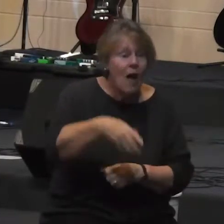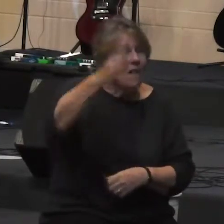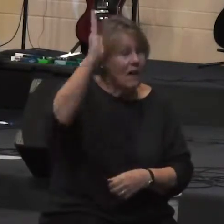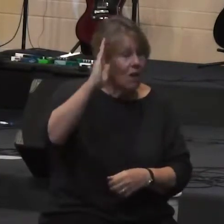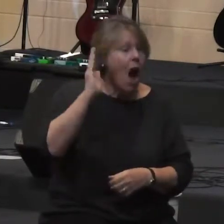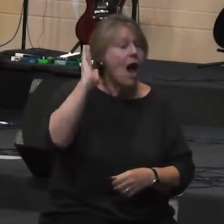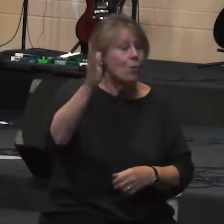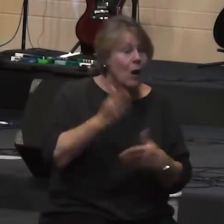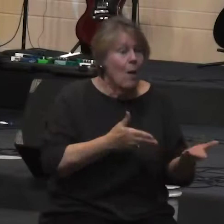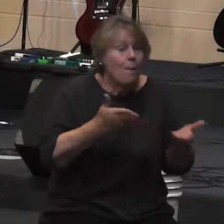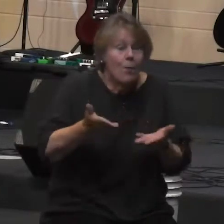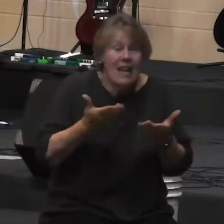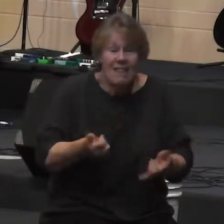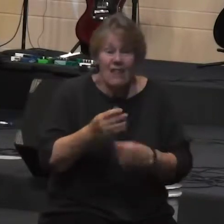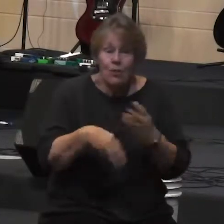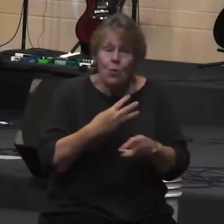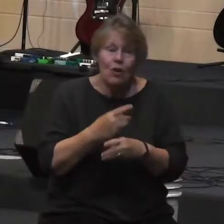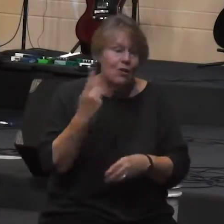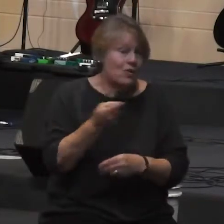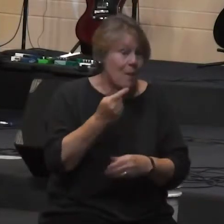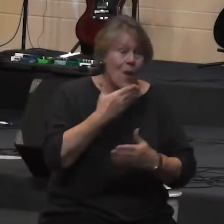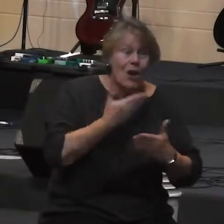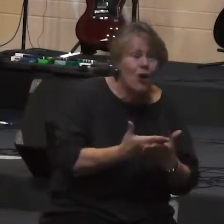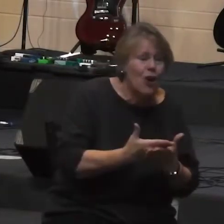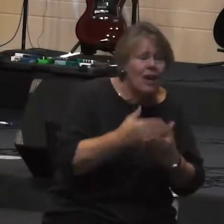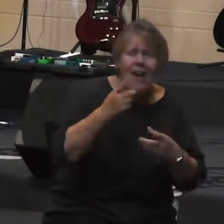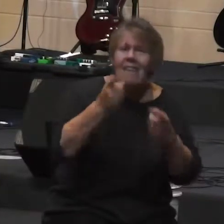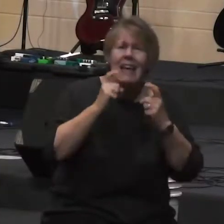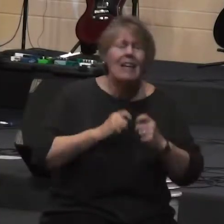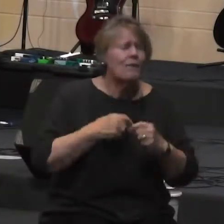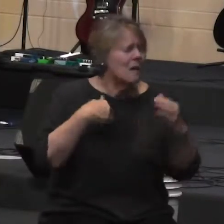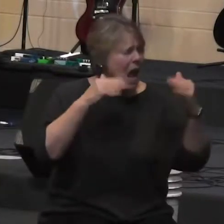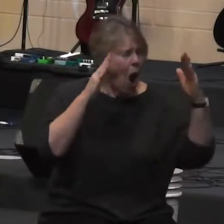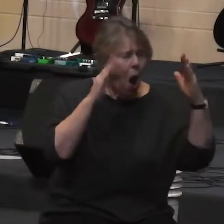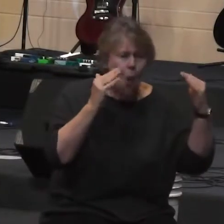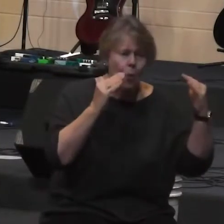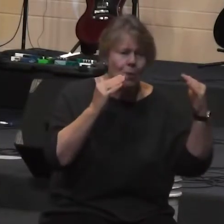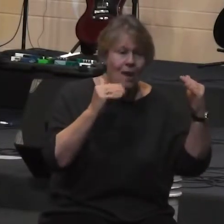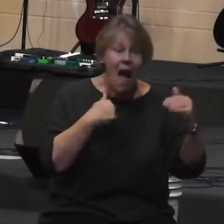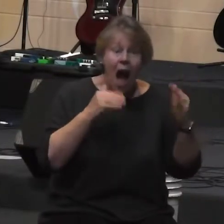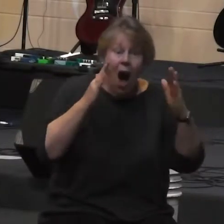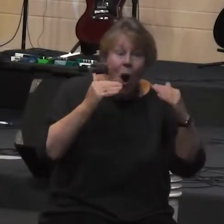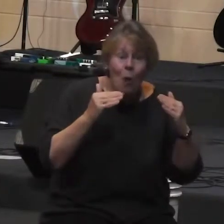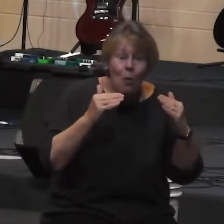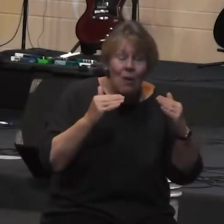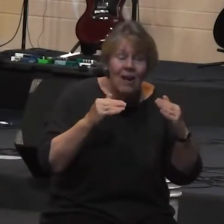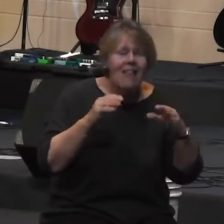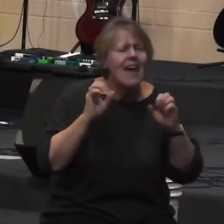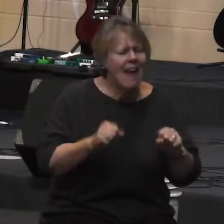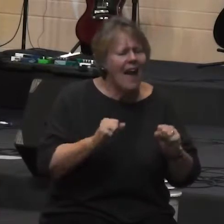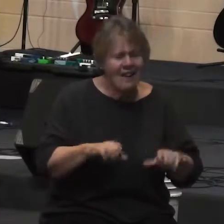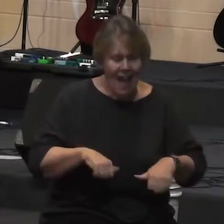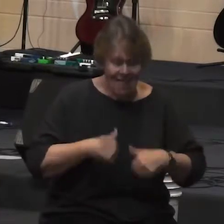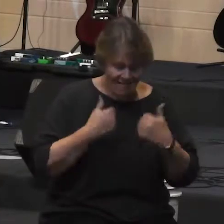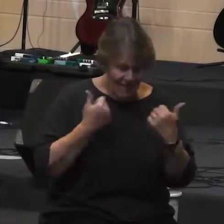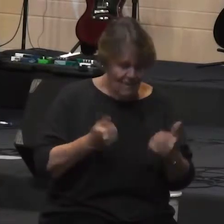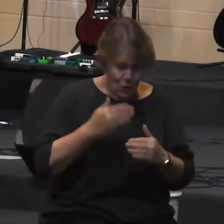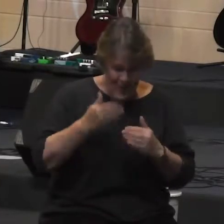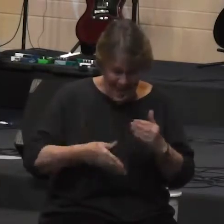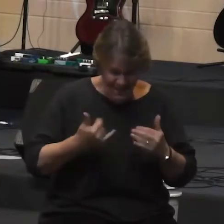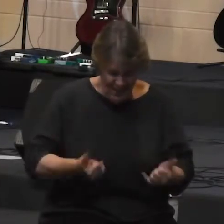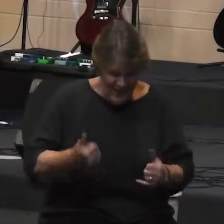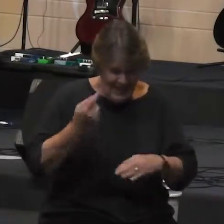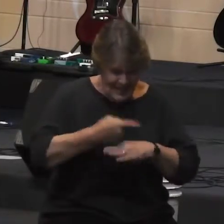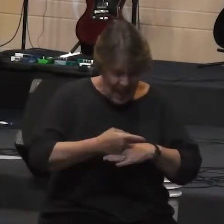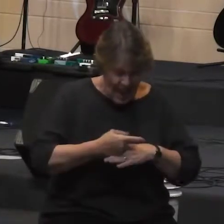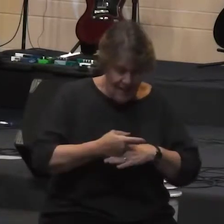accomplished what's necessary to restore all things then that gives me hope a hope that I can make it through this day even if this day is